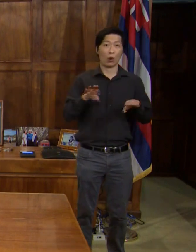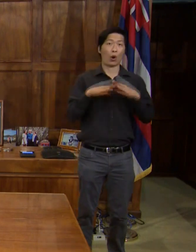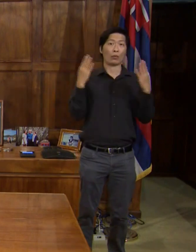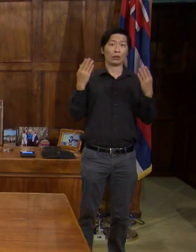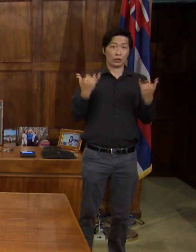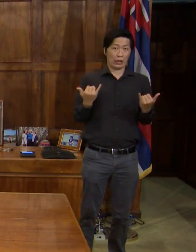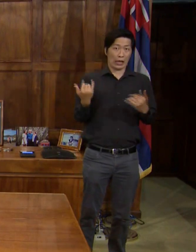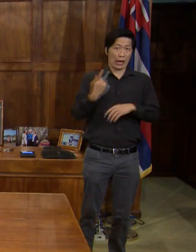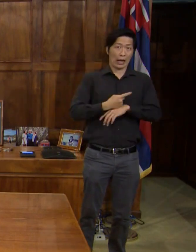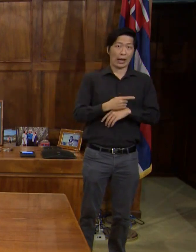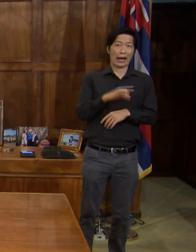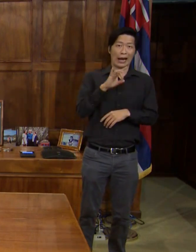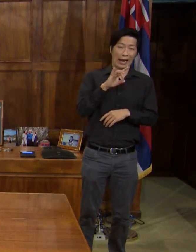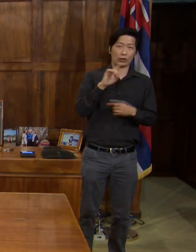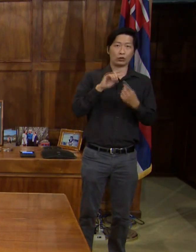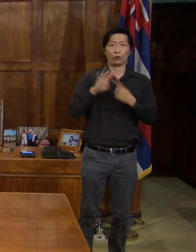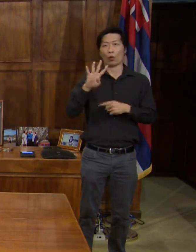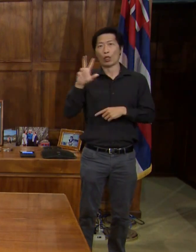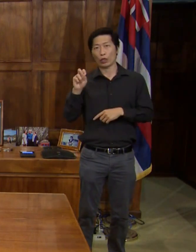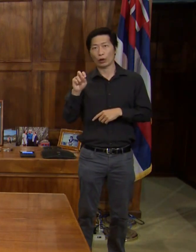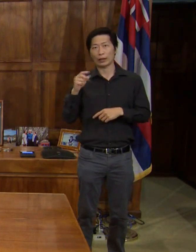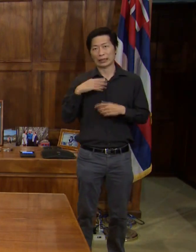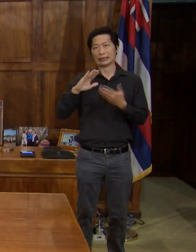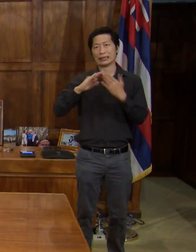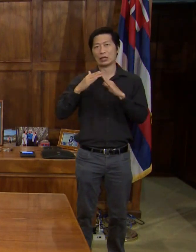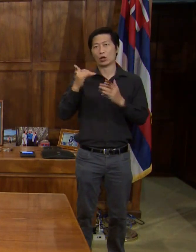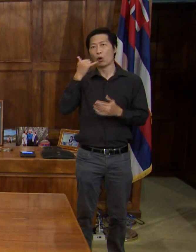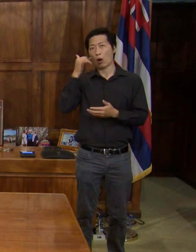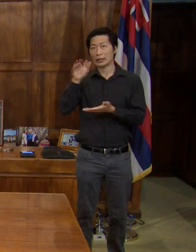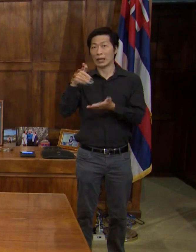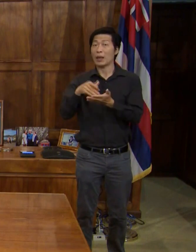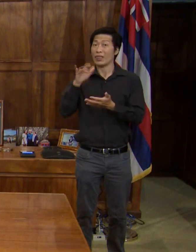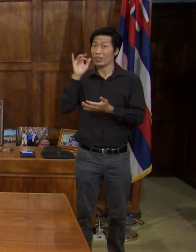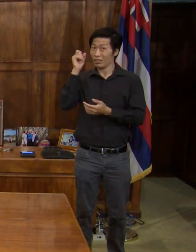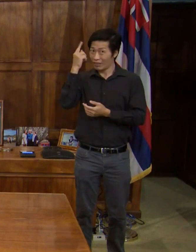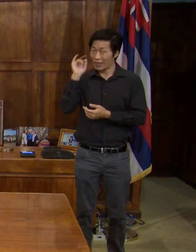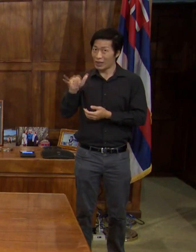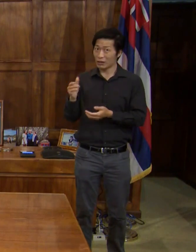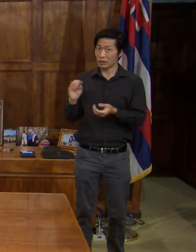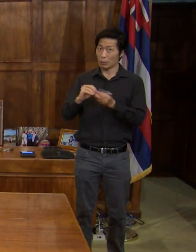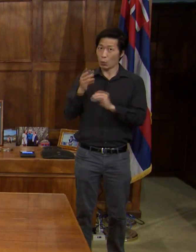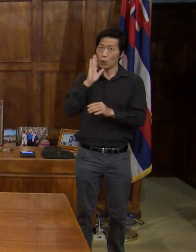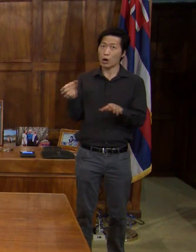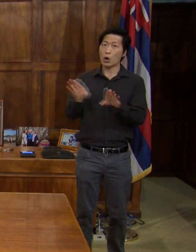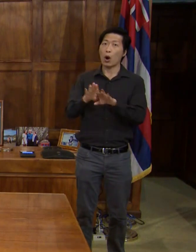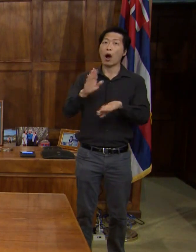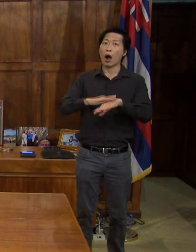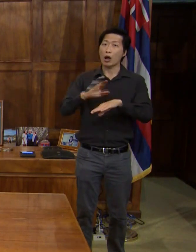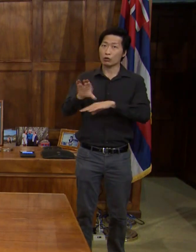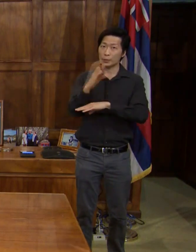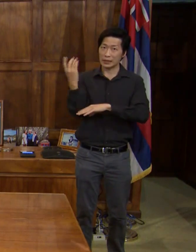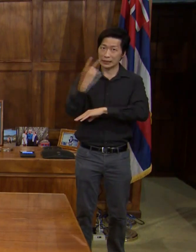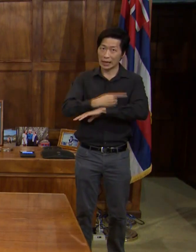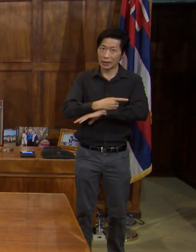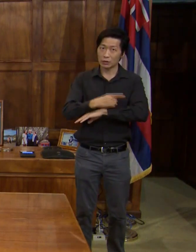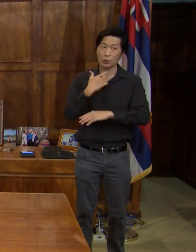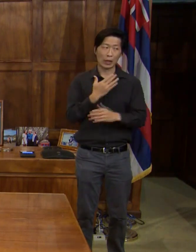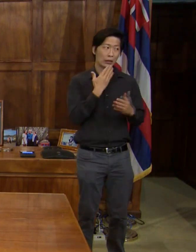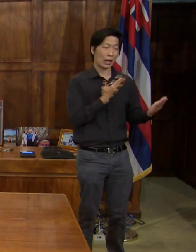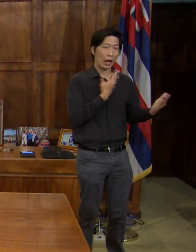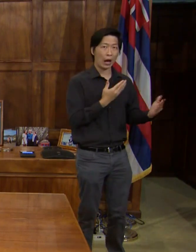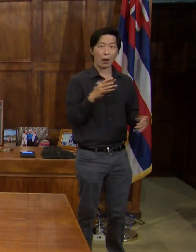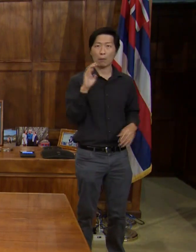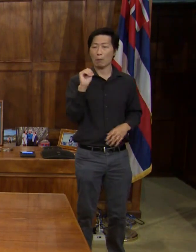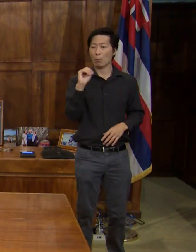4.30 at the city call center, but that number will be closed on Christmas Day. So we think either the MocaFi